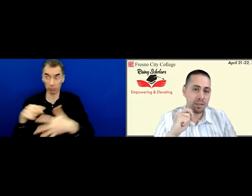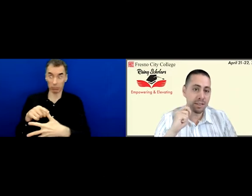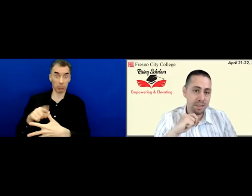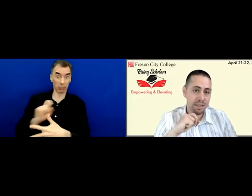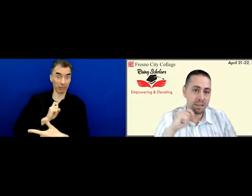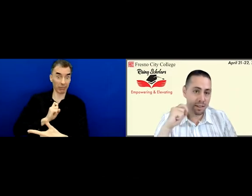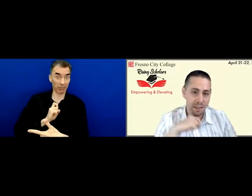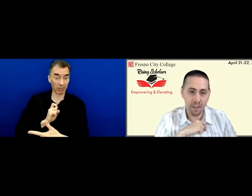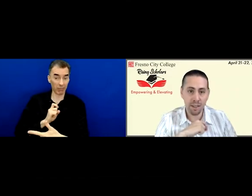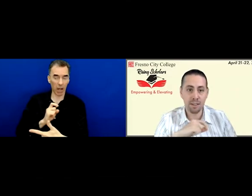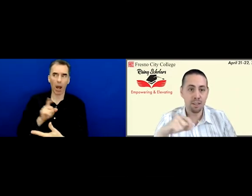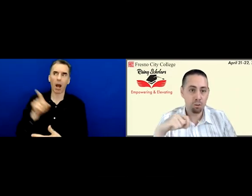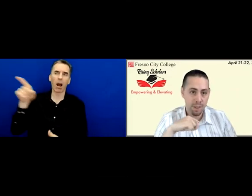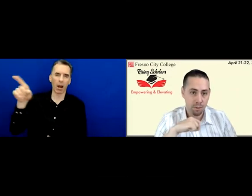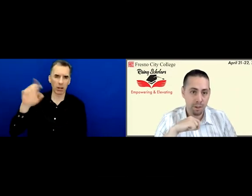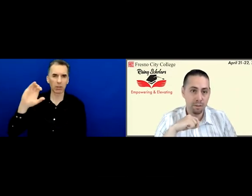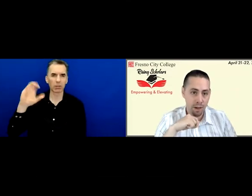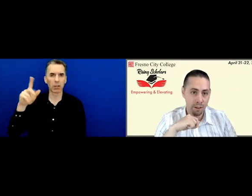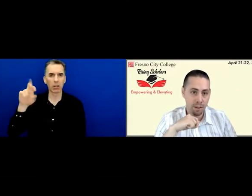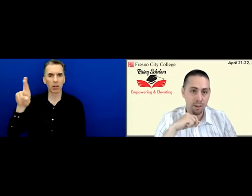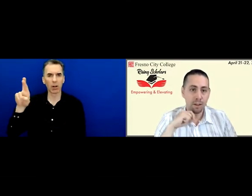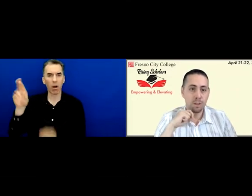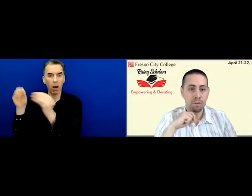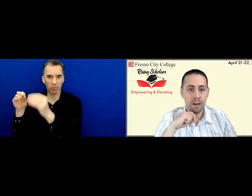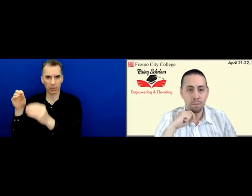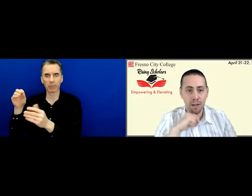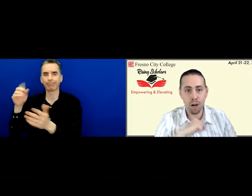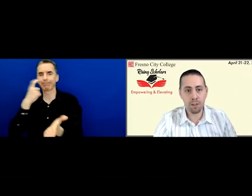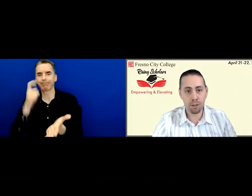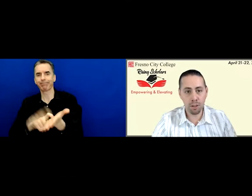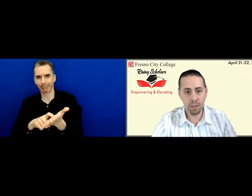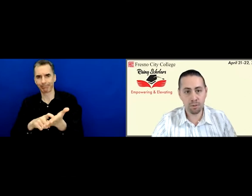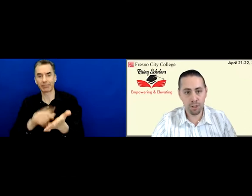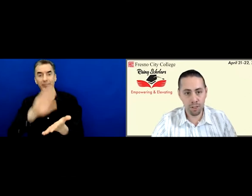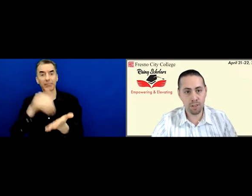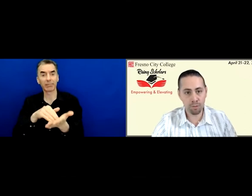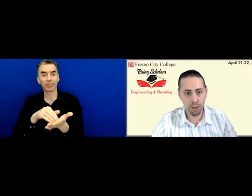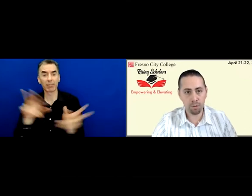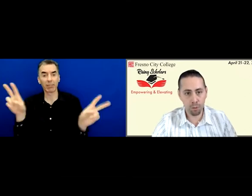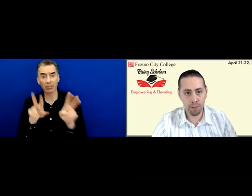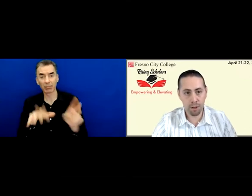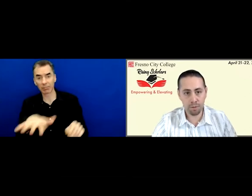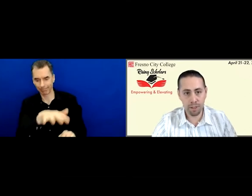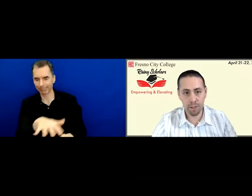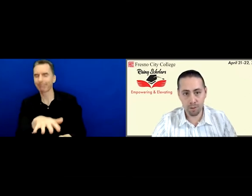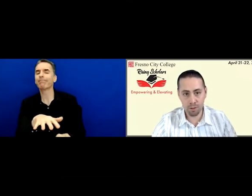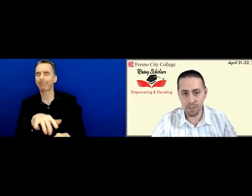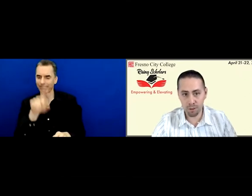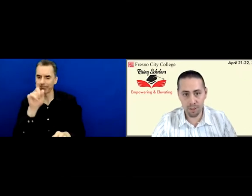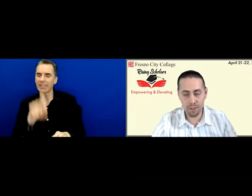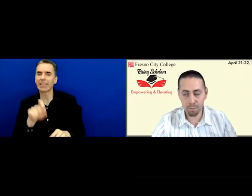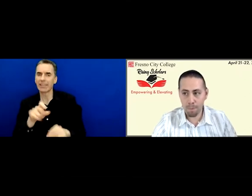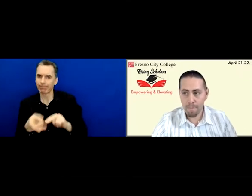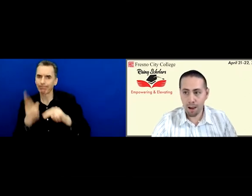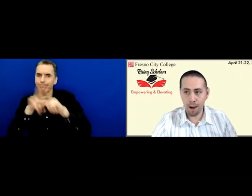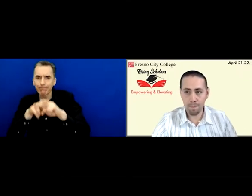Office sees the need in the central San Joaquin Valley to provide better opportunities for justice-involved and formerly incarcerated individuals and